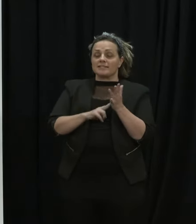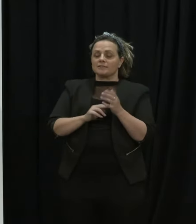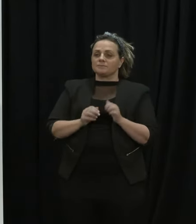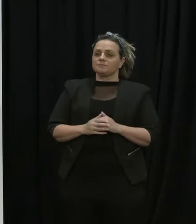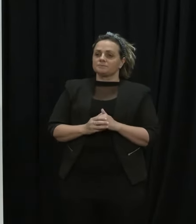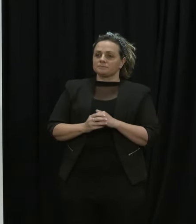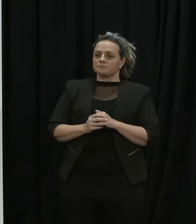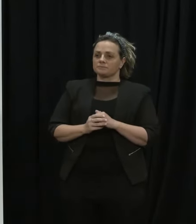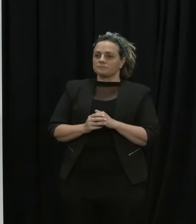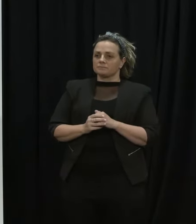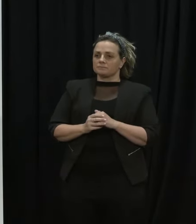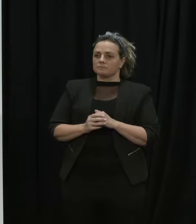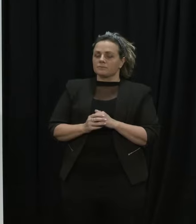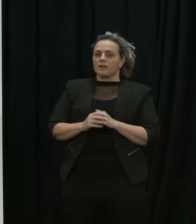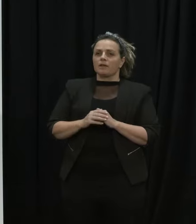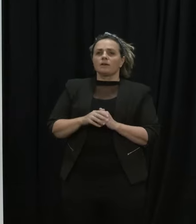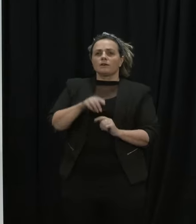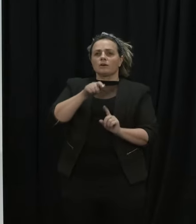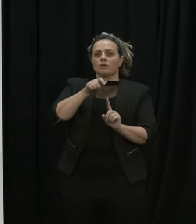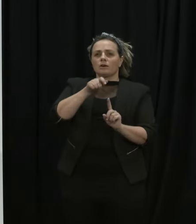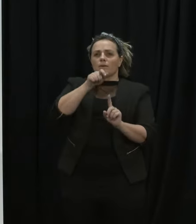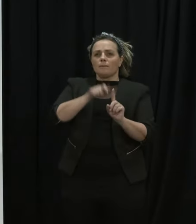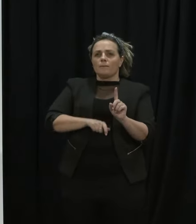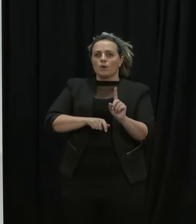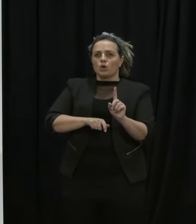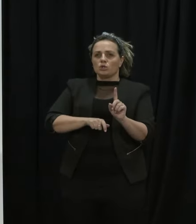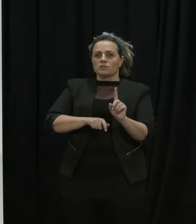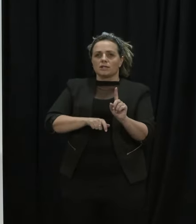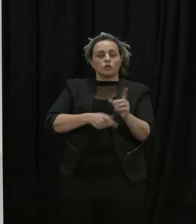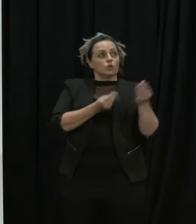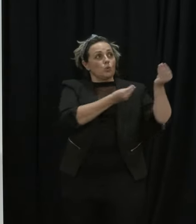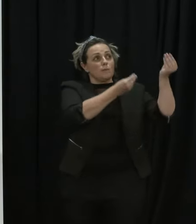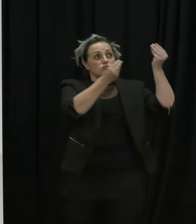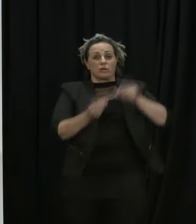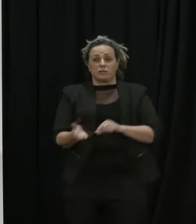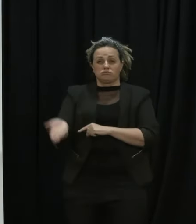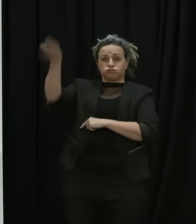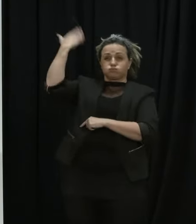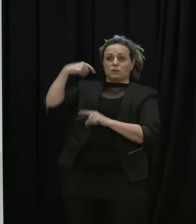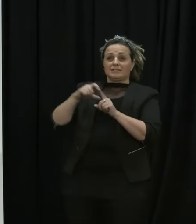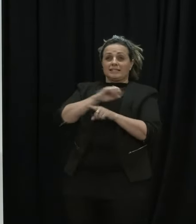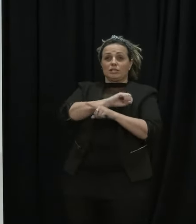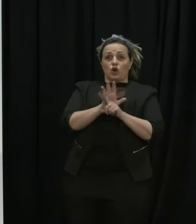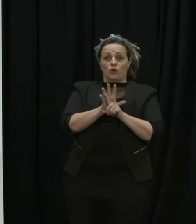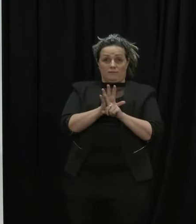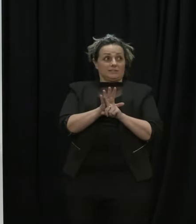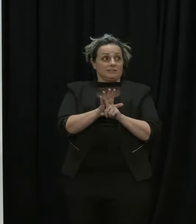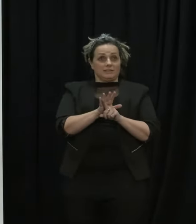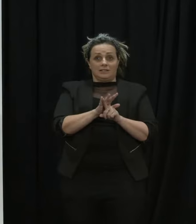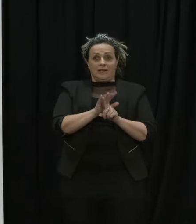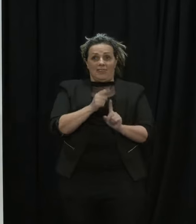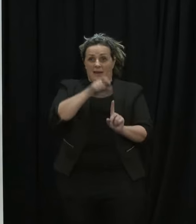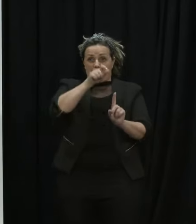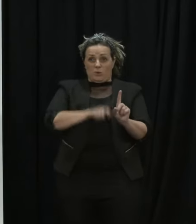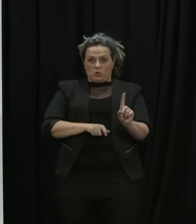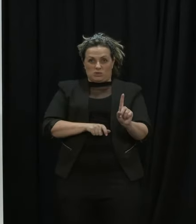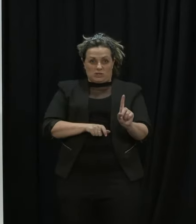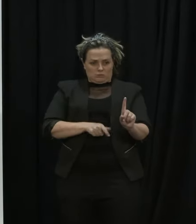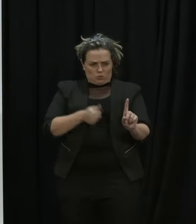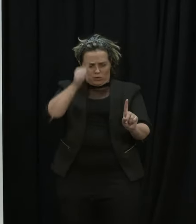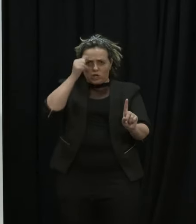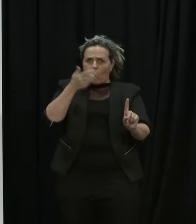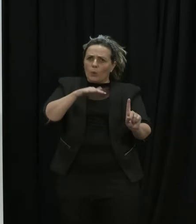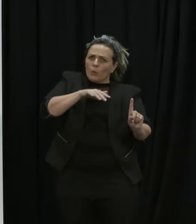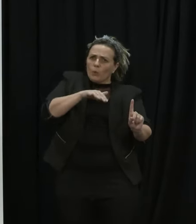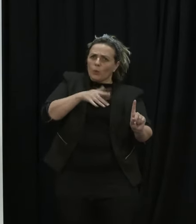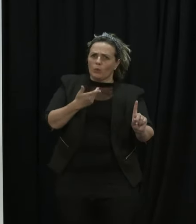case that launched Delta into New Zealand, where are we with that? Have you found anything to suggest where that